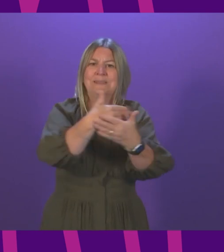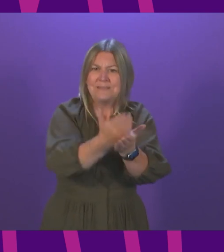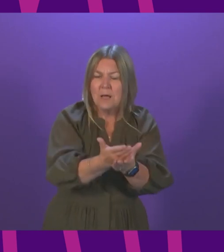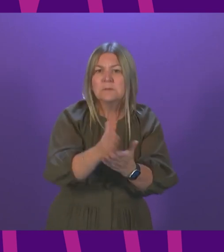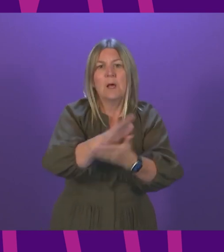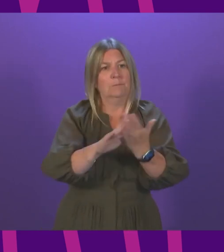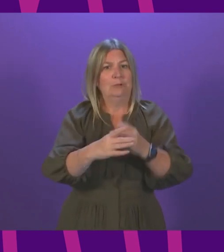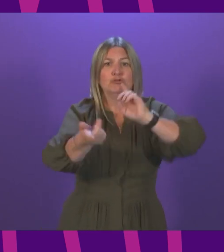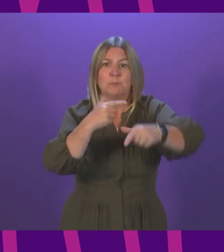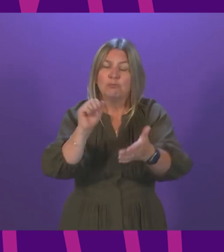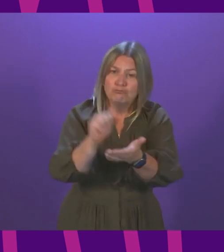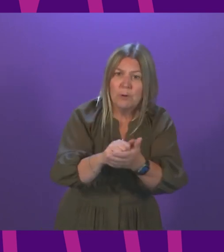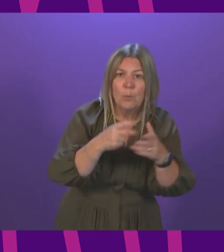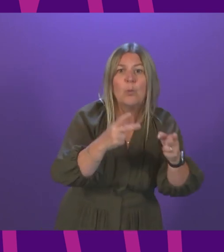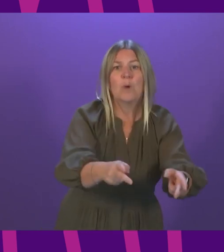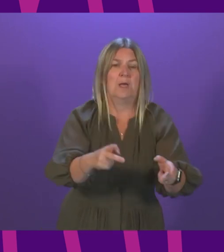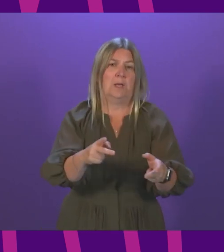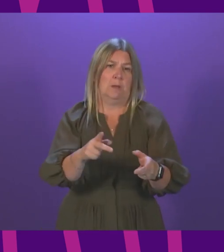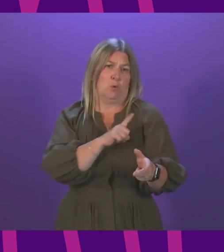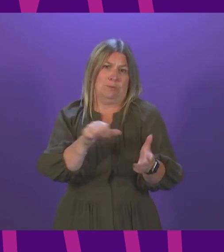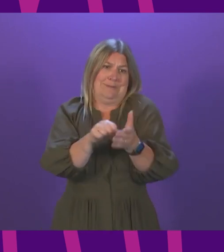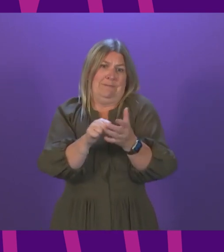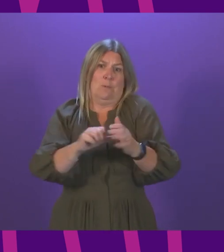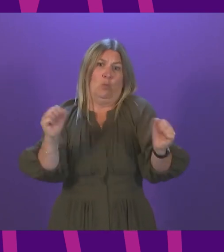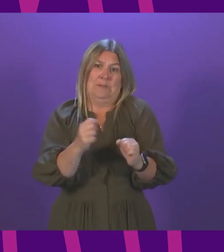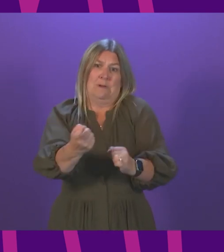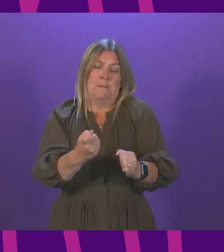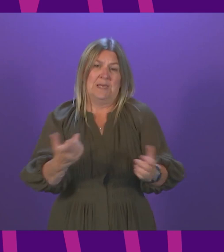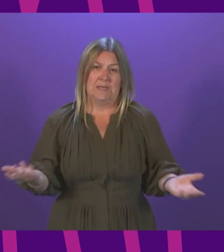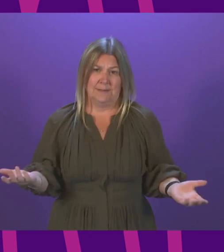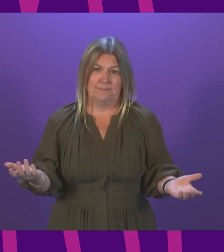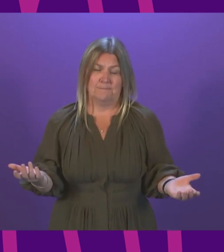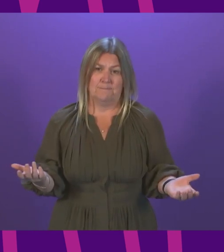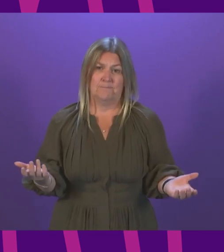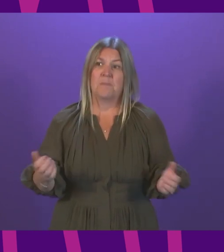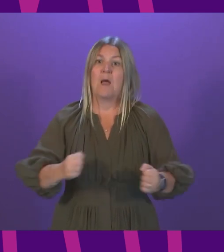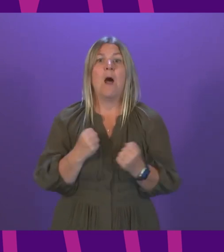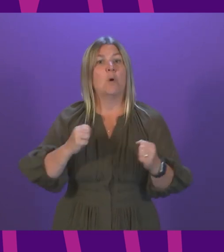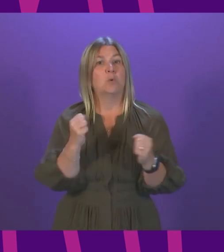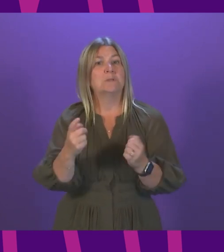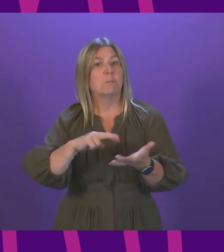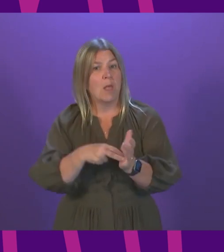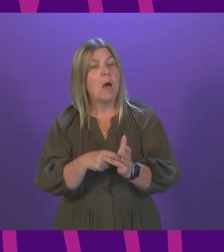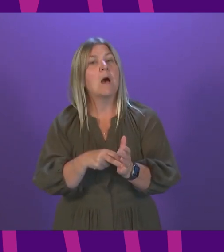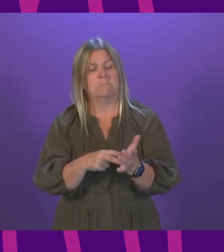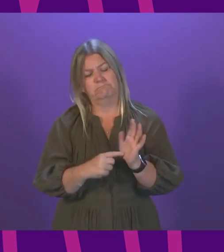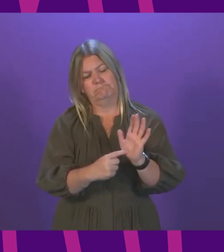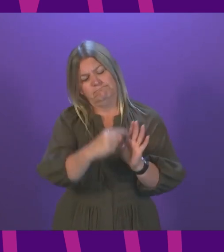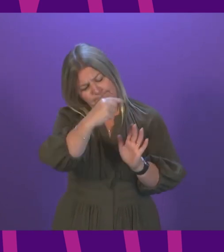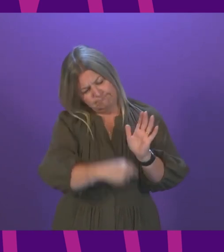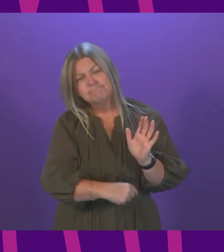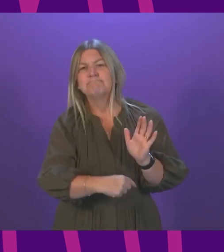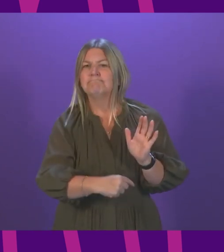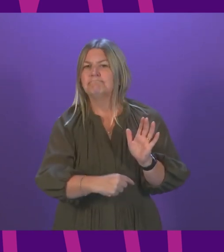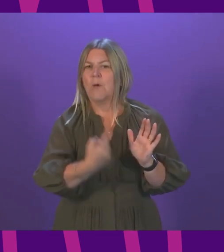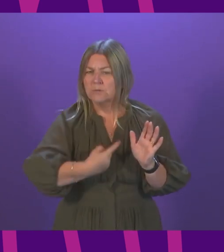can respond to the demand this difficult winter ahead will bring. And our forthcoming winter plan will set out measures that we and our partners will take